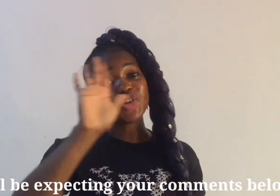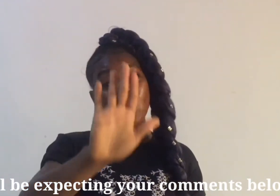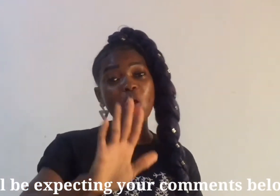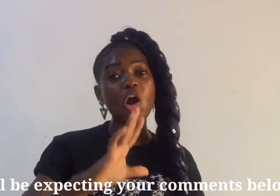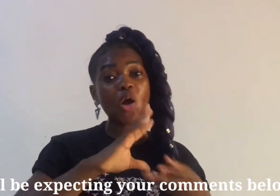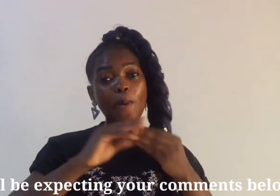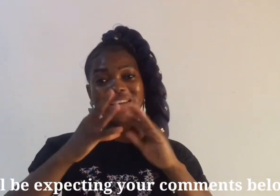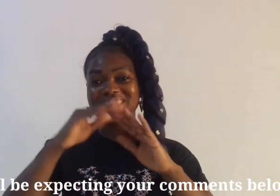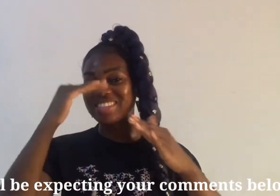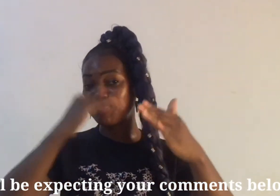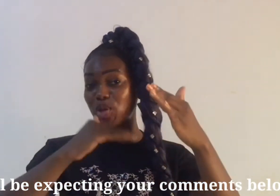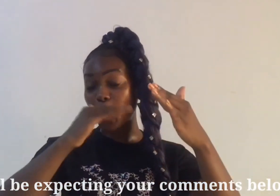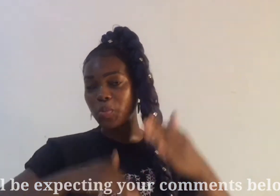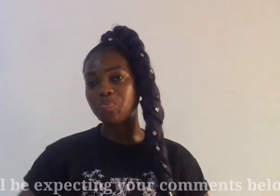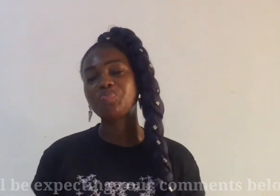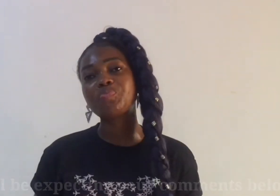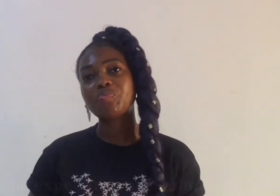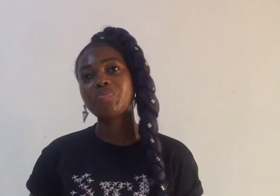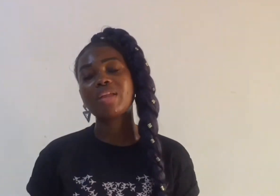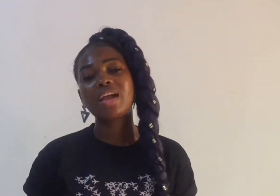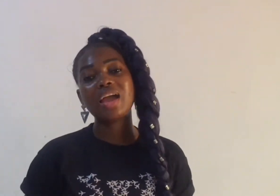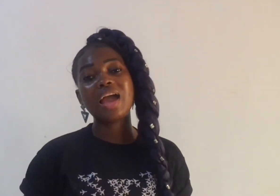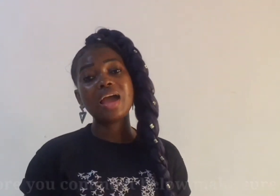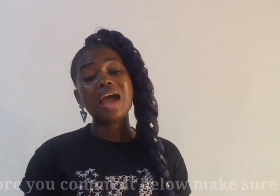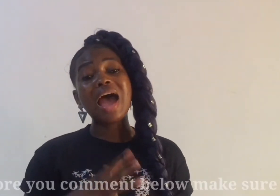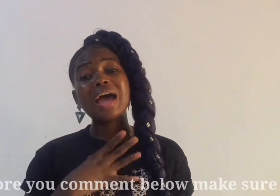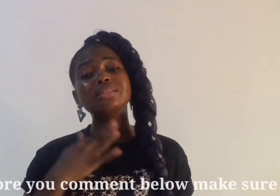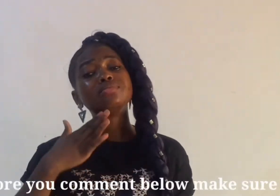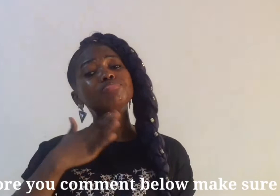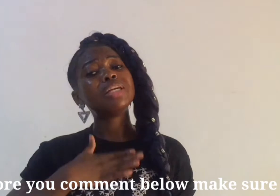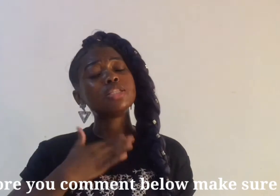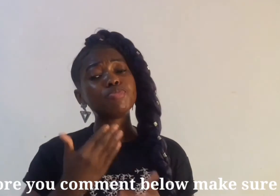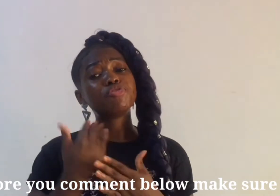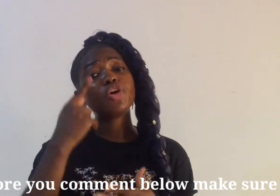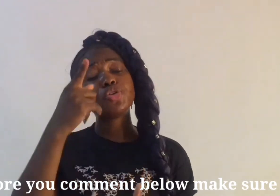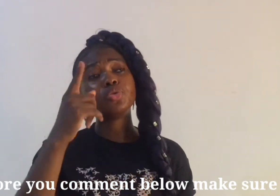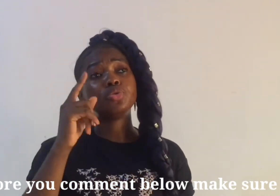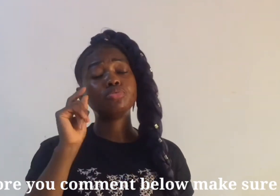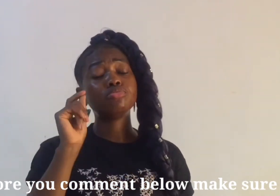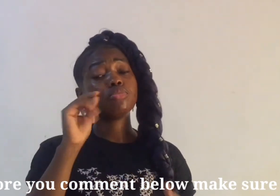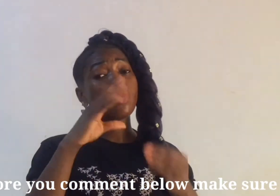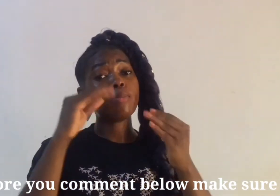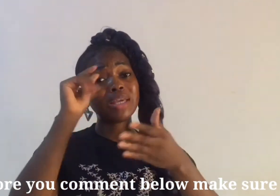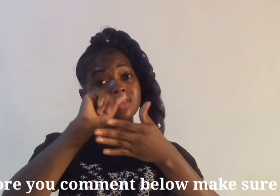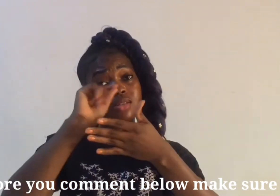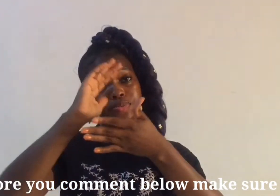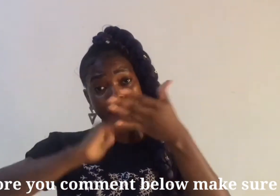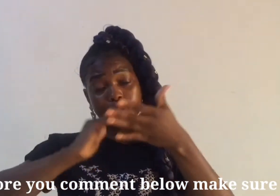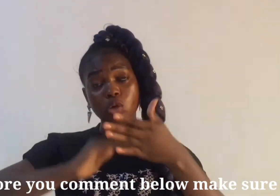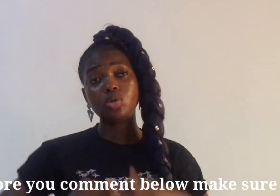your comments below and please before you comment below